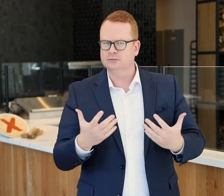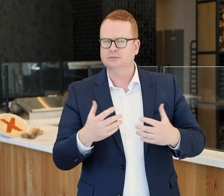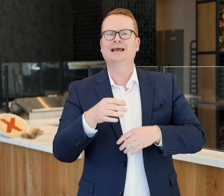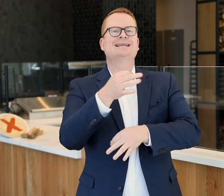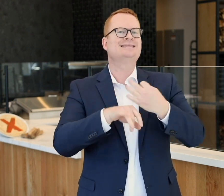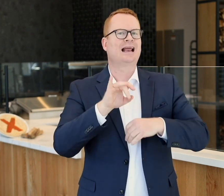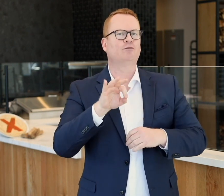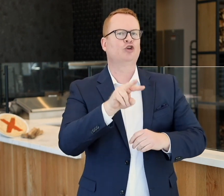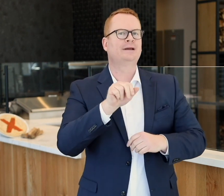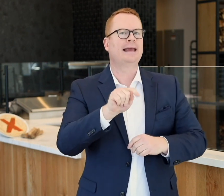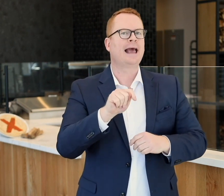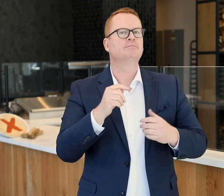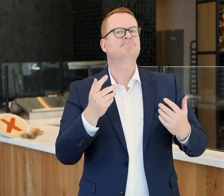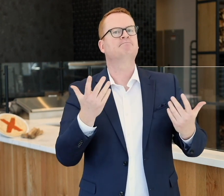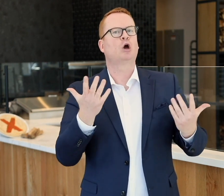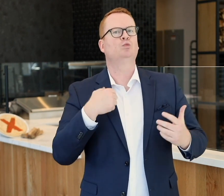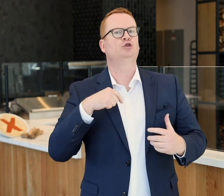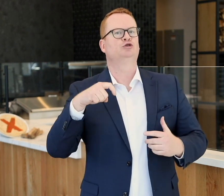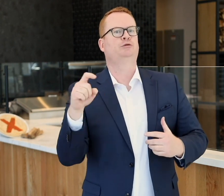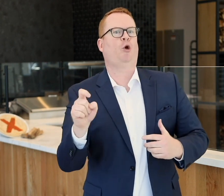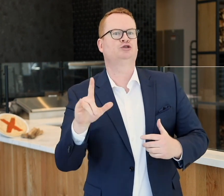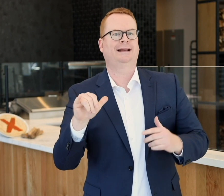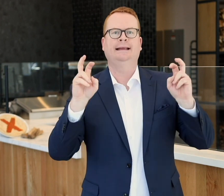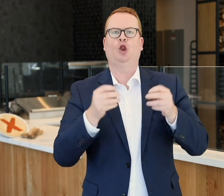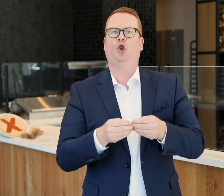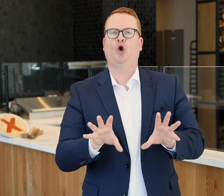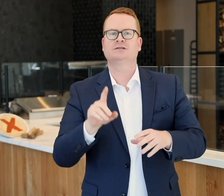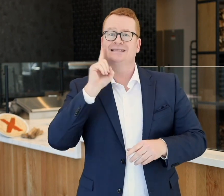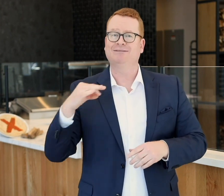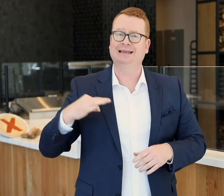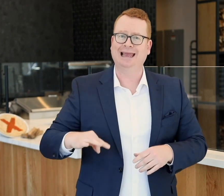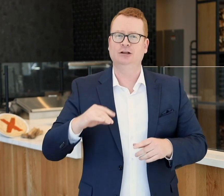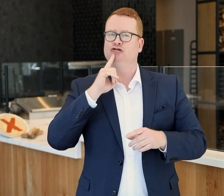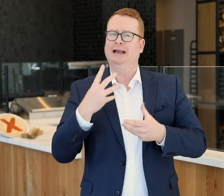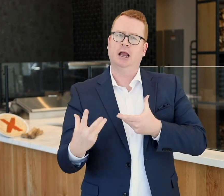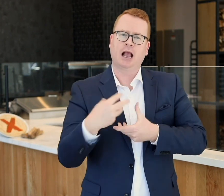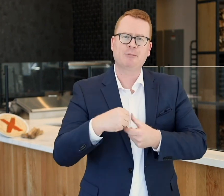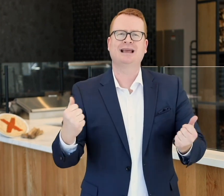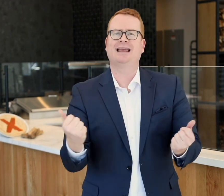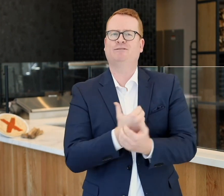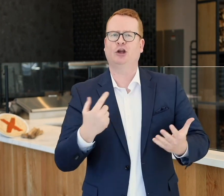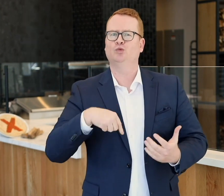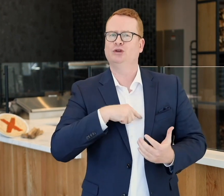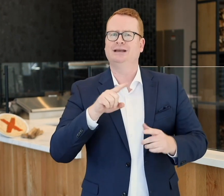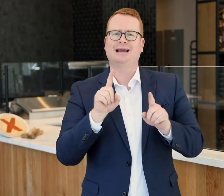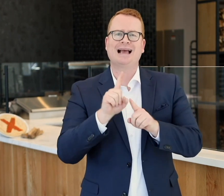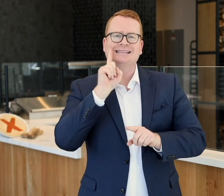Instead of looking at what we have supposedly, quote, lost, Deaf gain really encompasses everything we